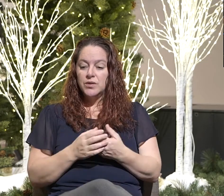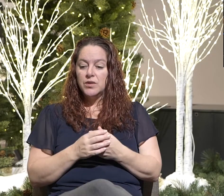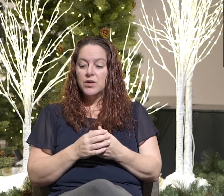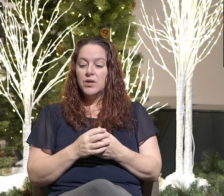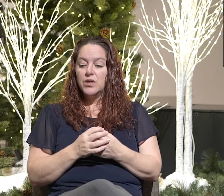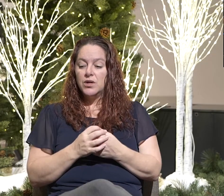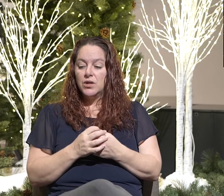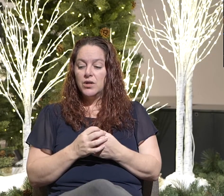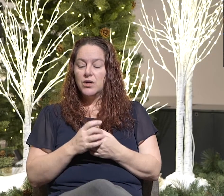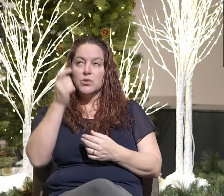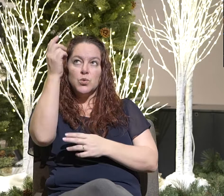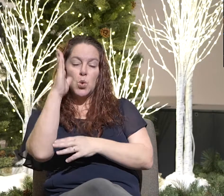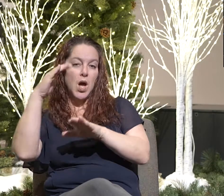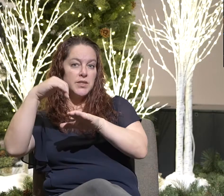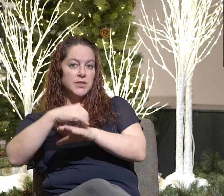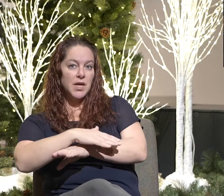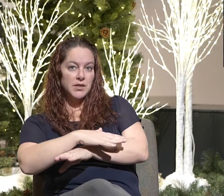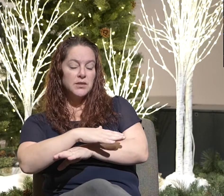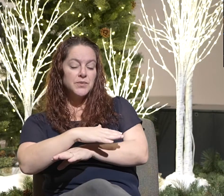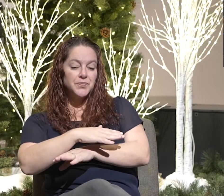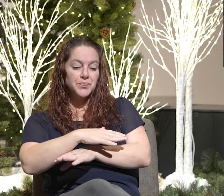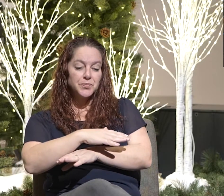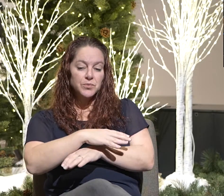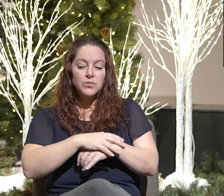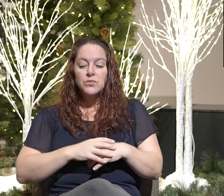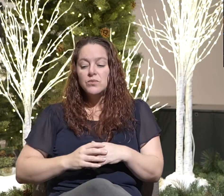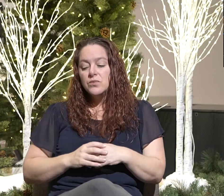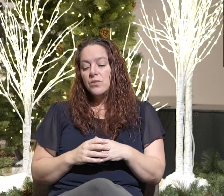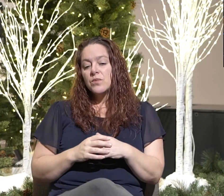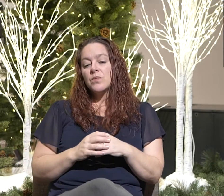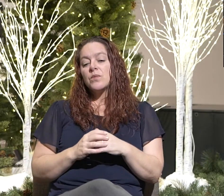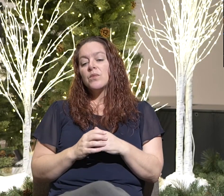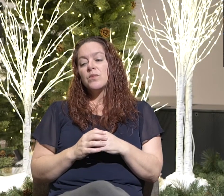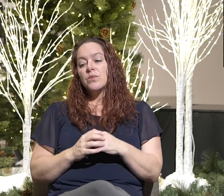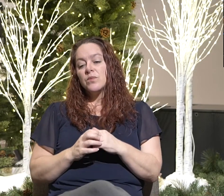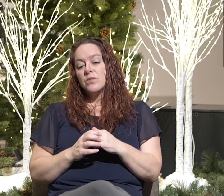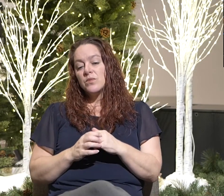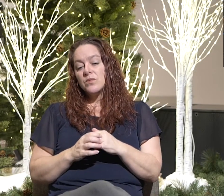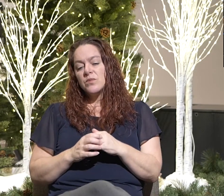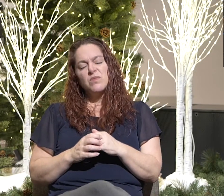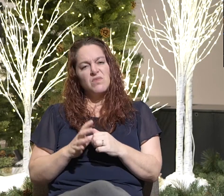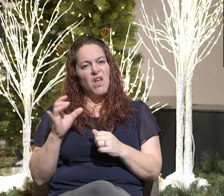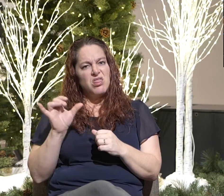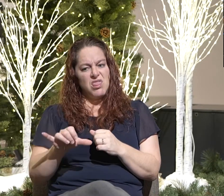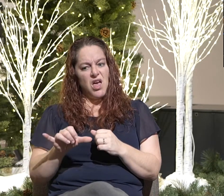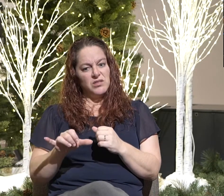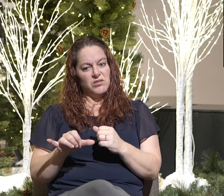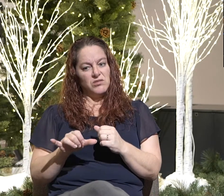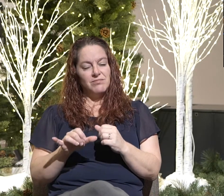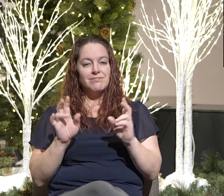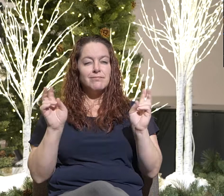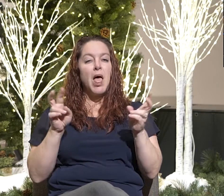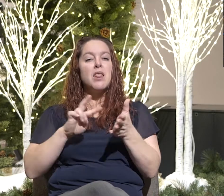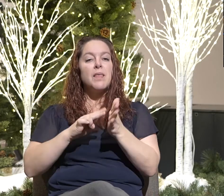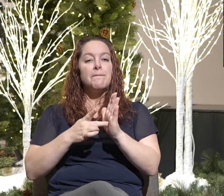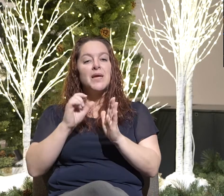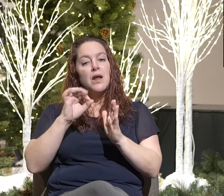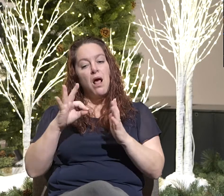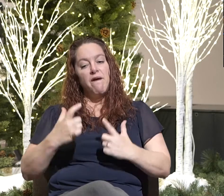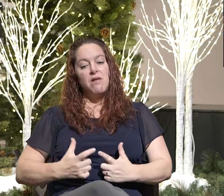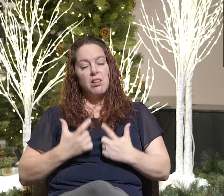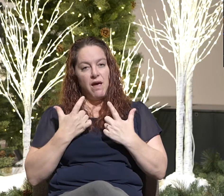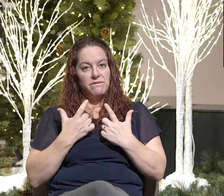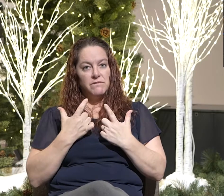Who God has sent. And it's, this is, this is the meaning of life, to know God. It is on that foundation.